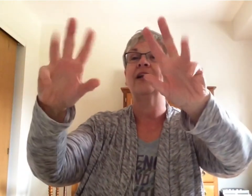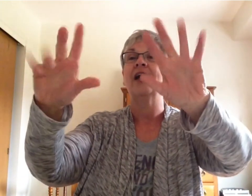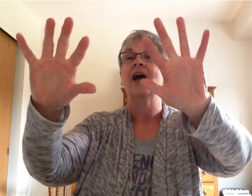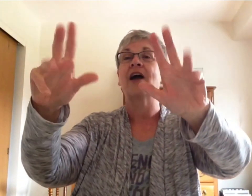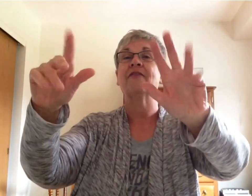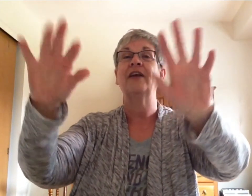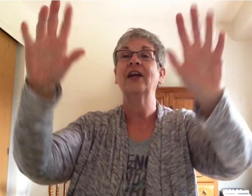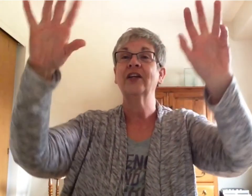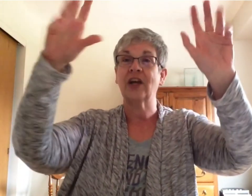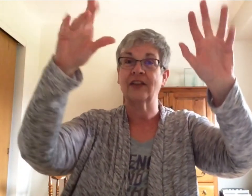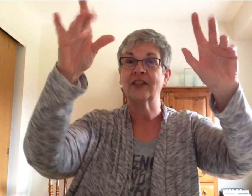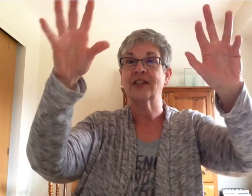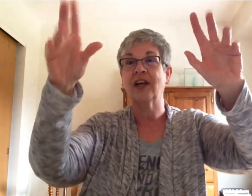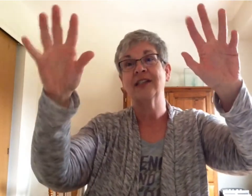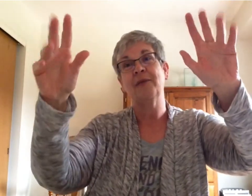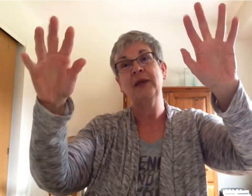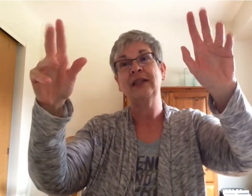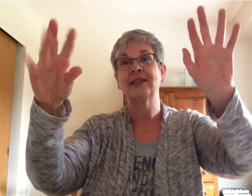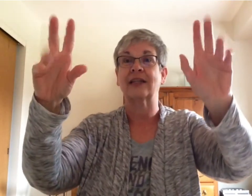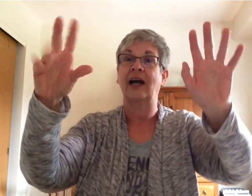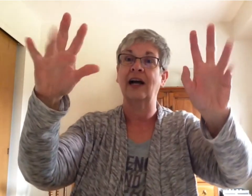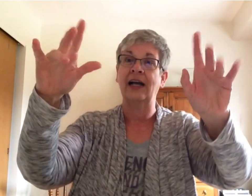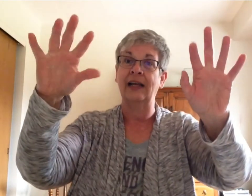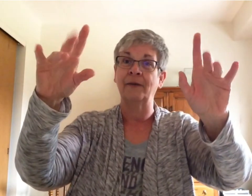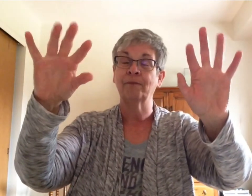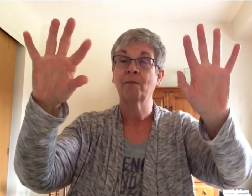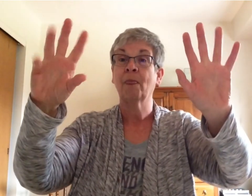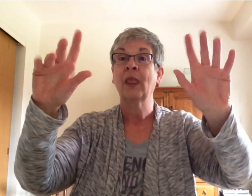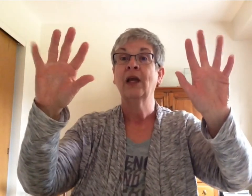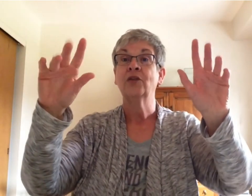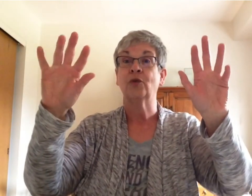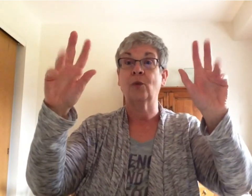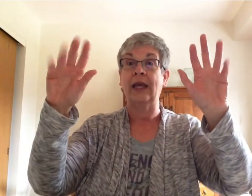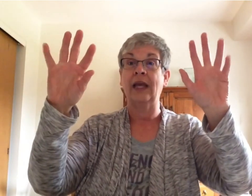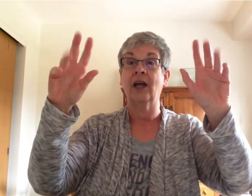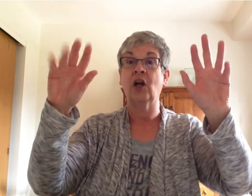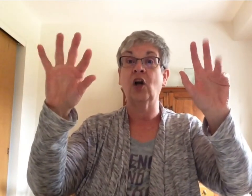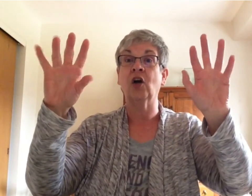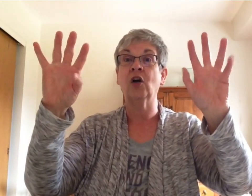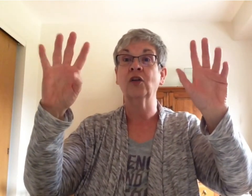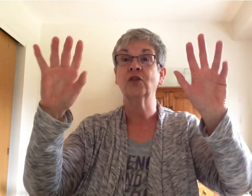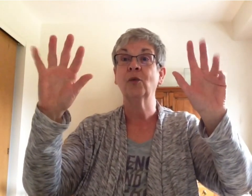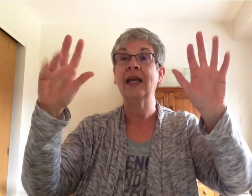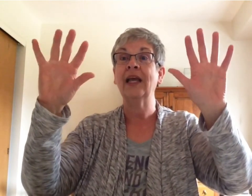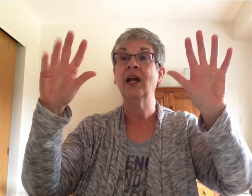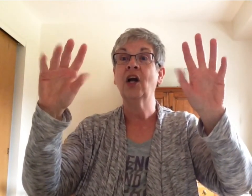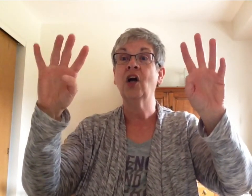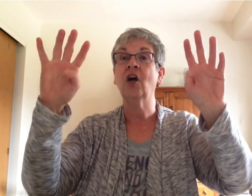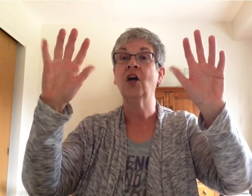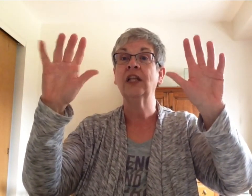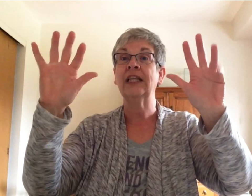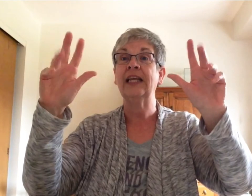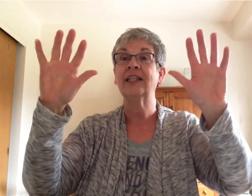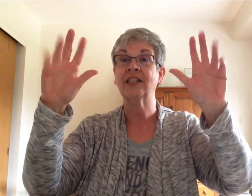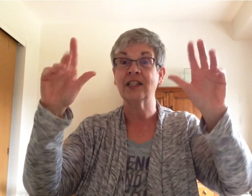our fingers are the stars stars up in the sky. Twinkle, twinkle, little